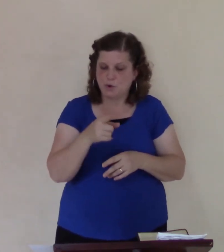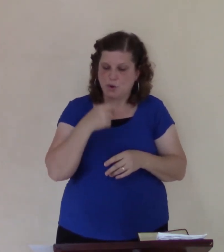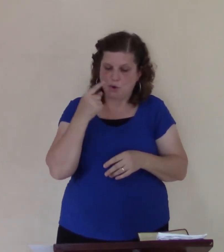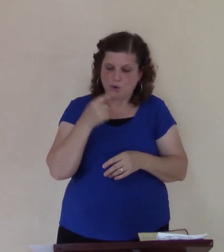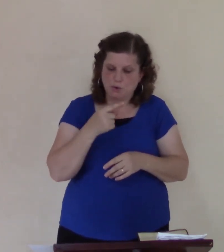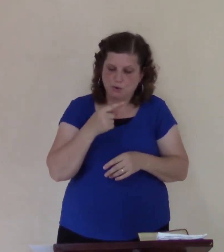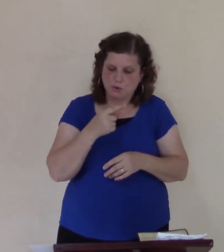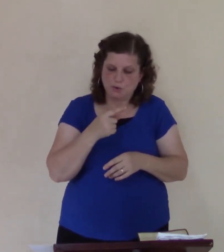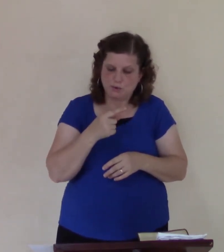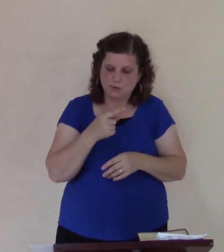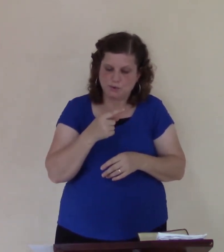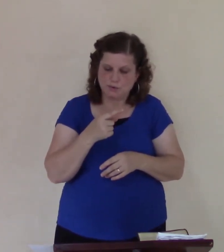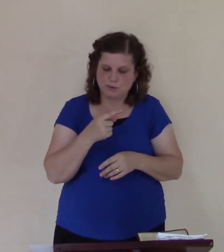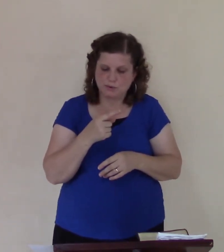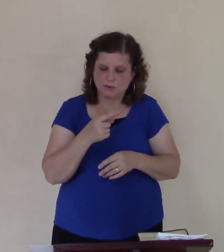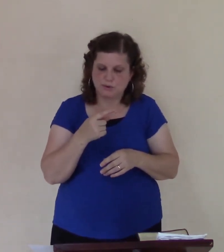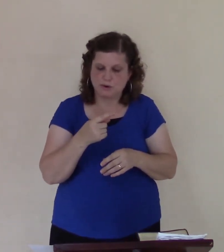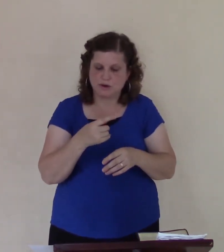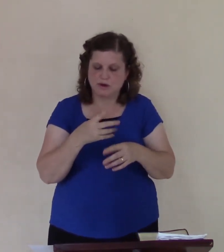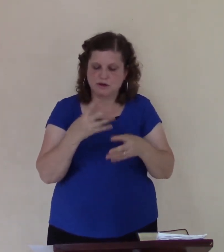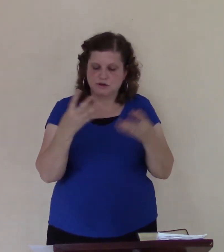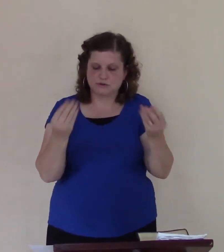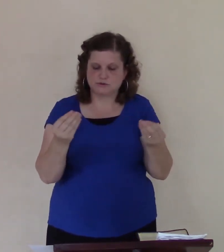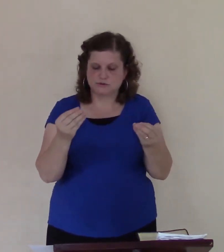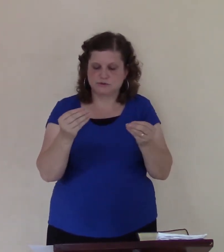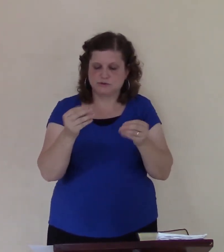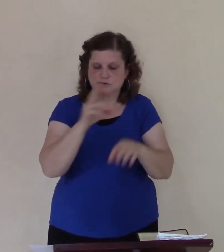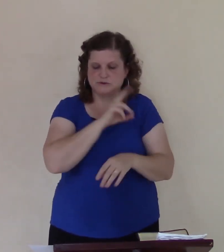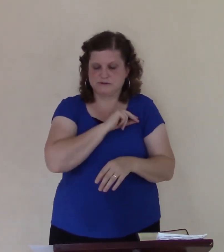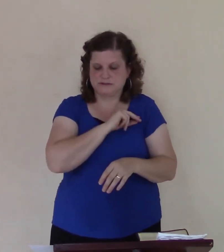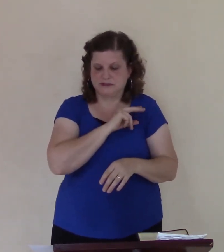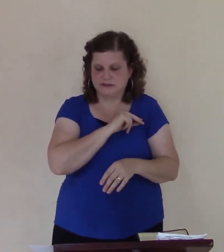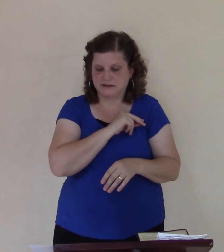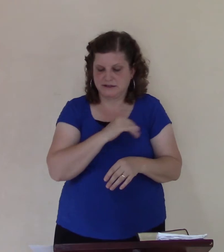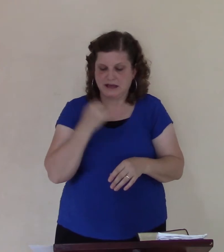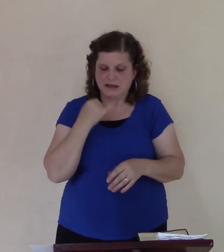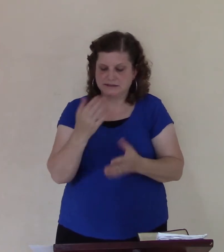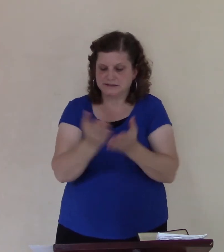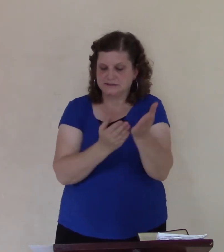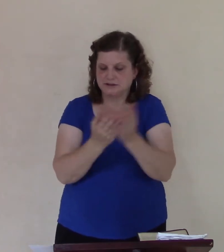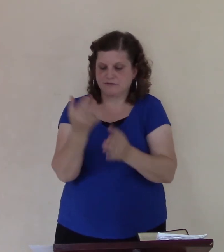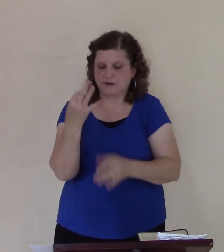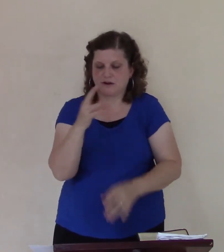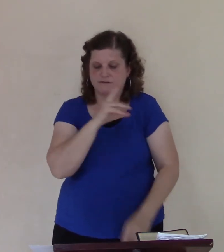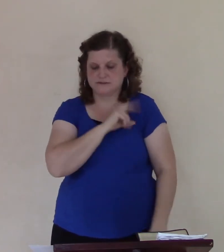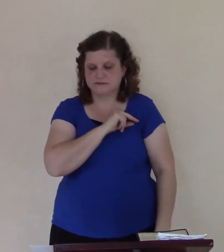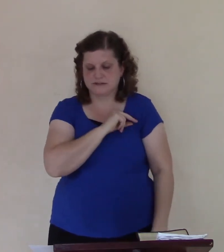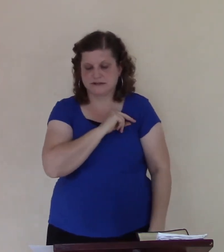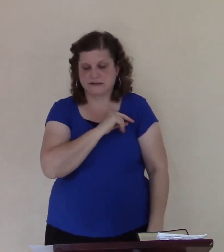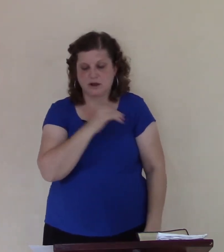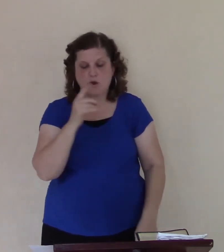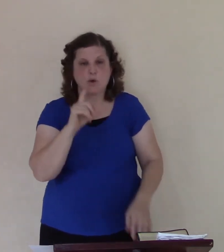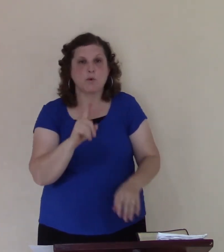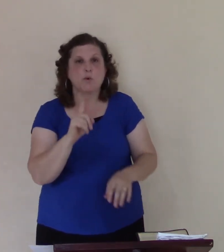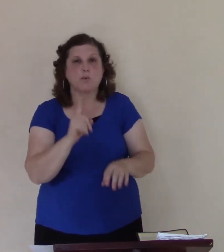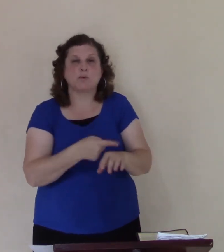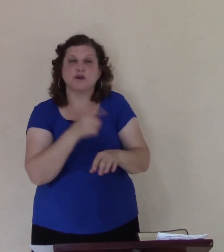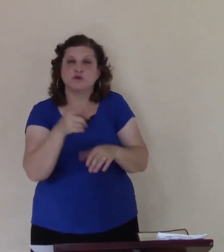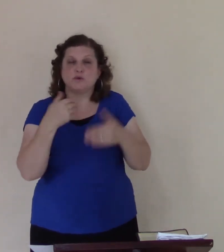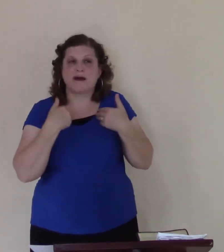You know, when you have a wrong attitude towards God, you're not right about it. You're not, well, who means it to God? When